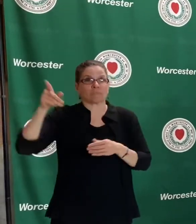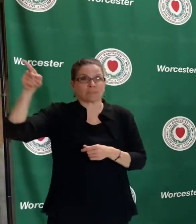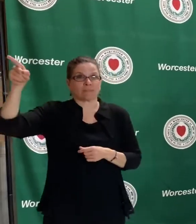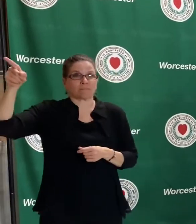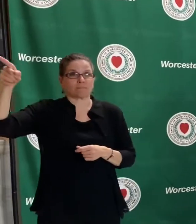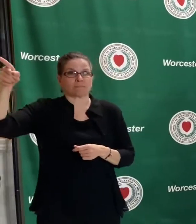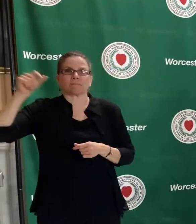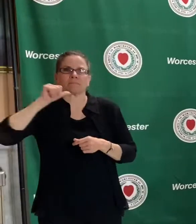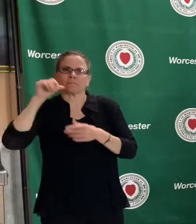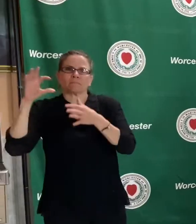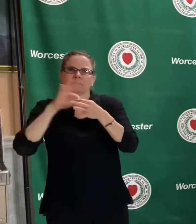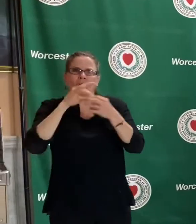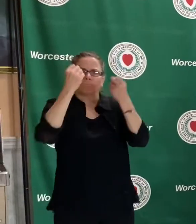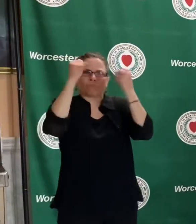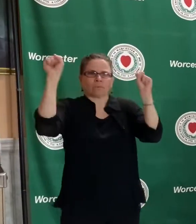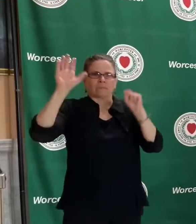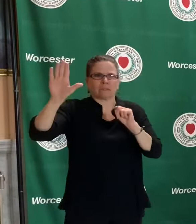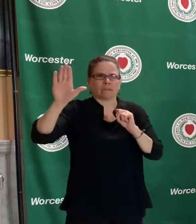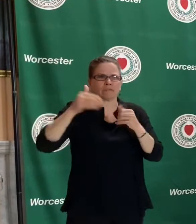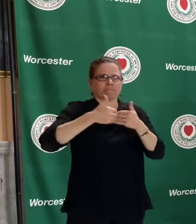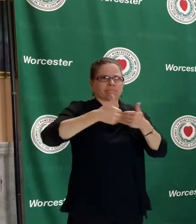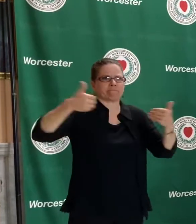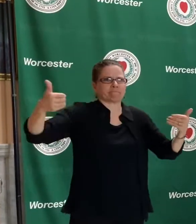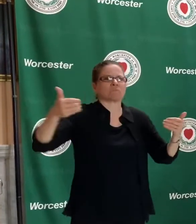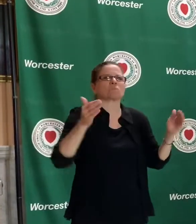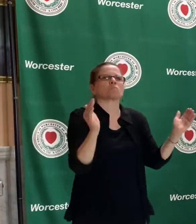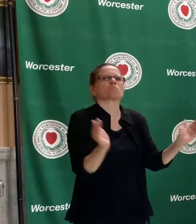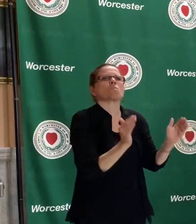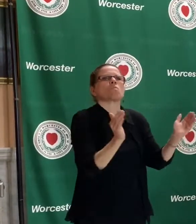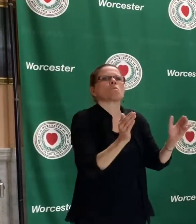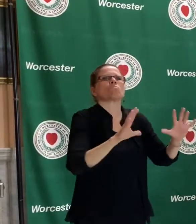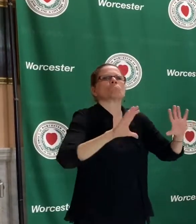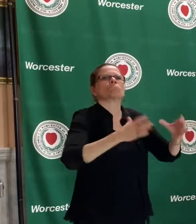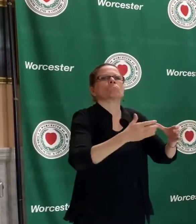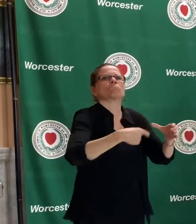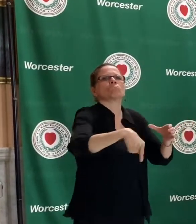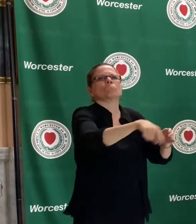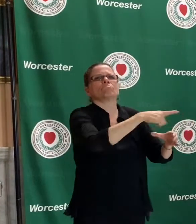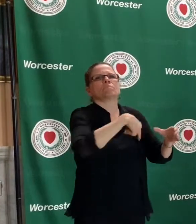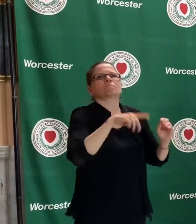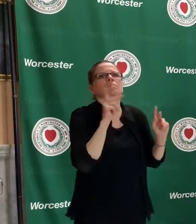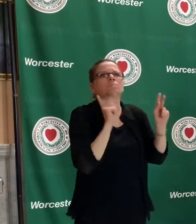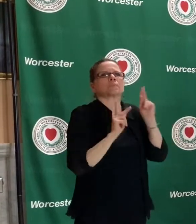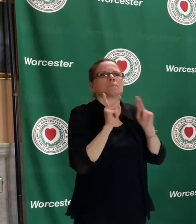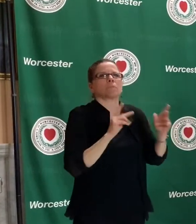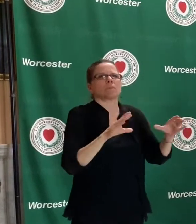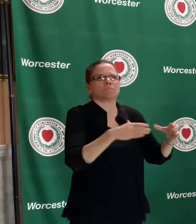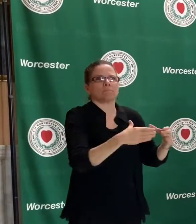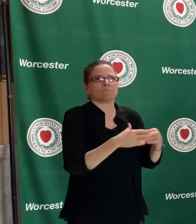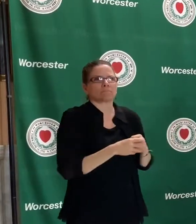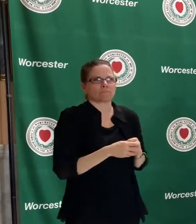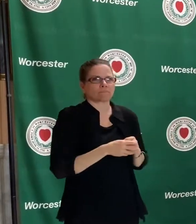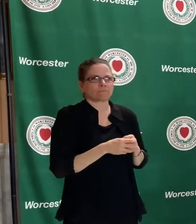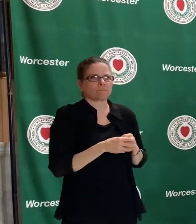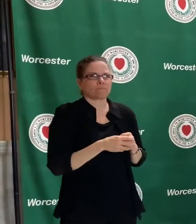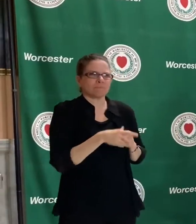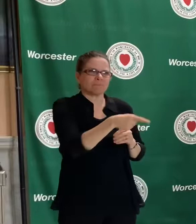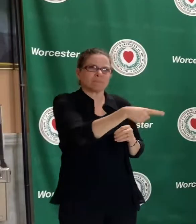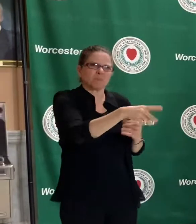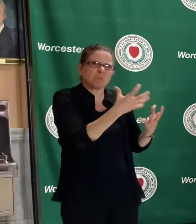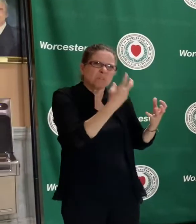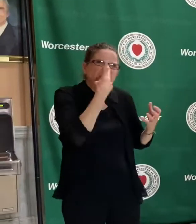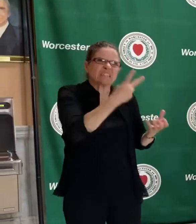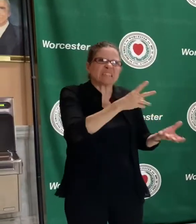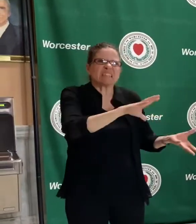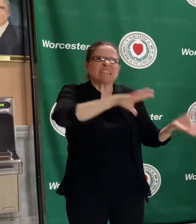was happening there was a smaller group of folks who were bent on violence, and, you know, unfortunately we've